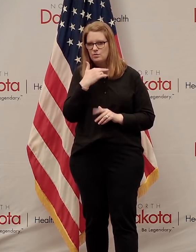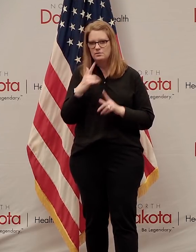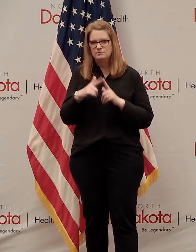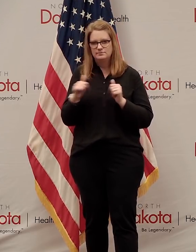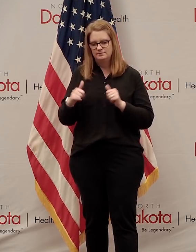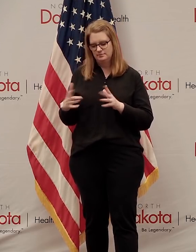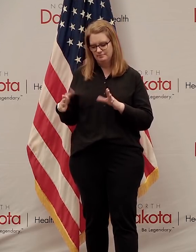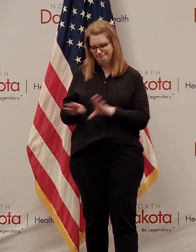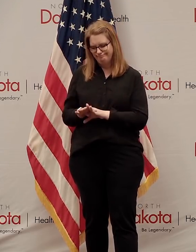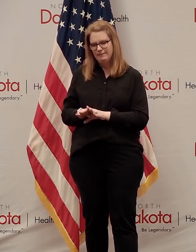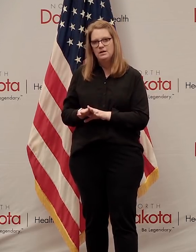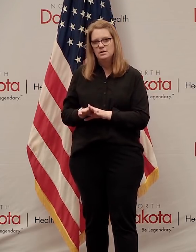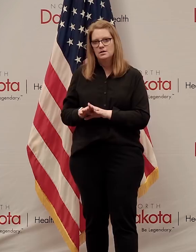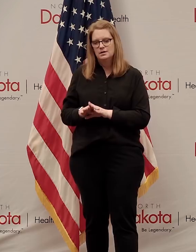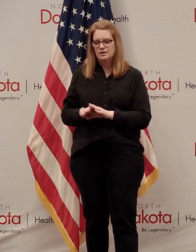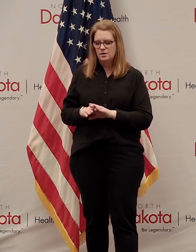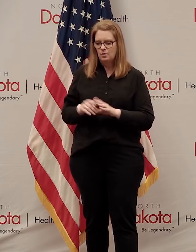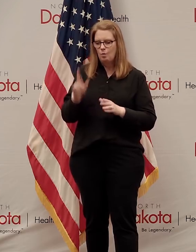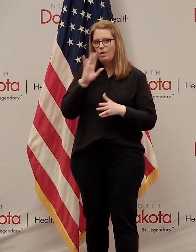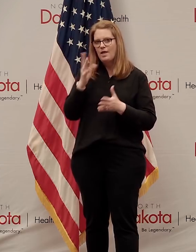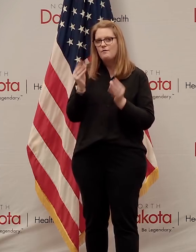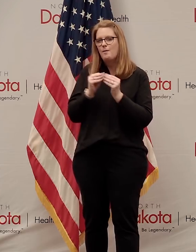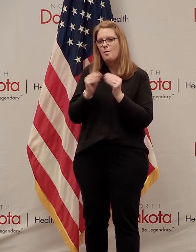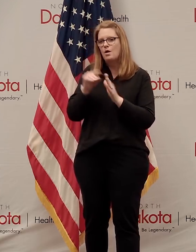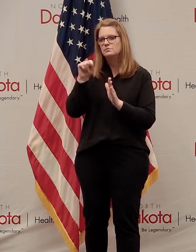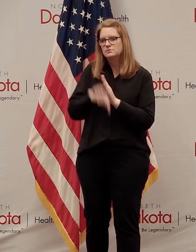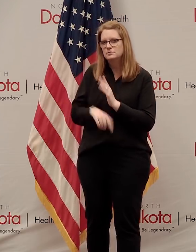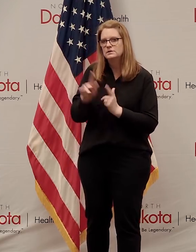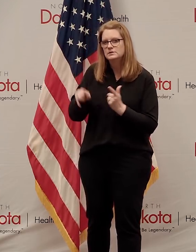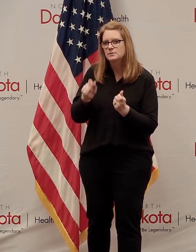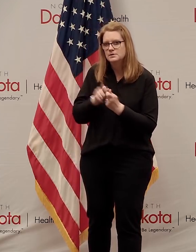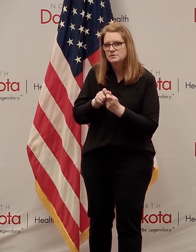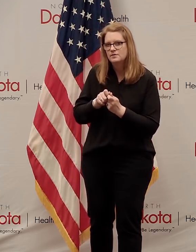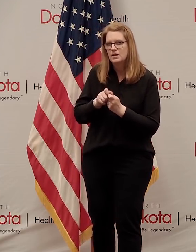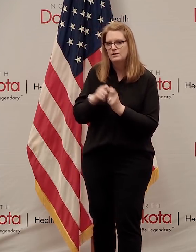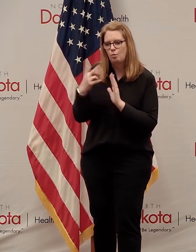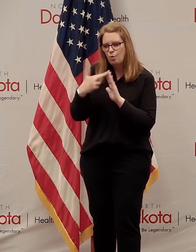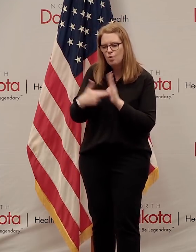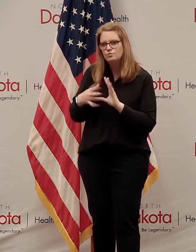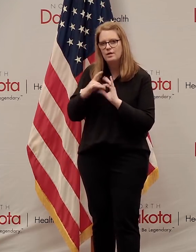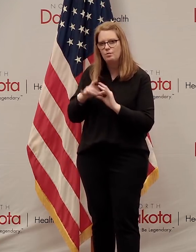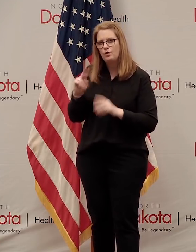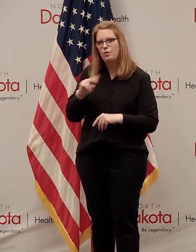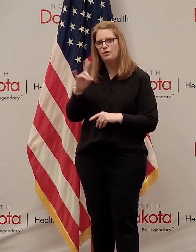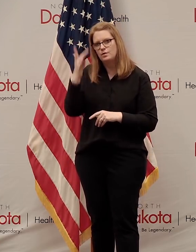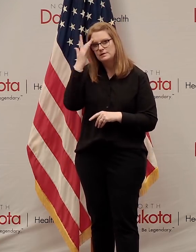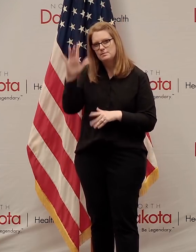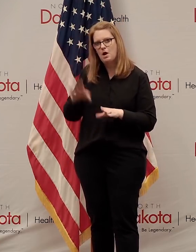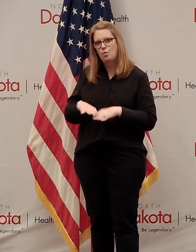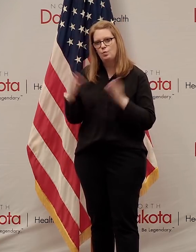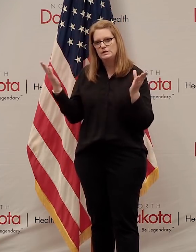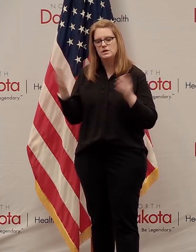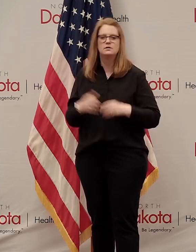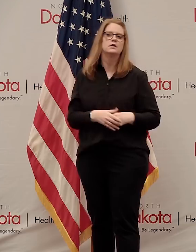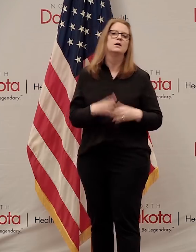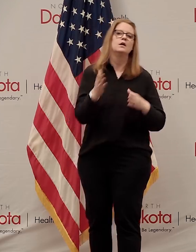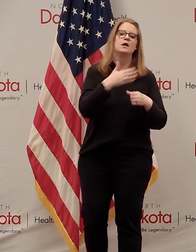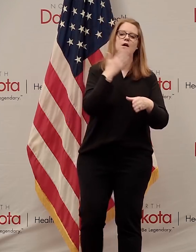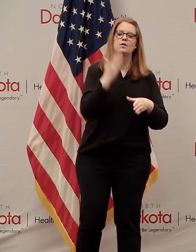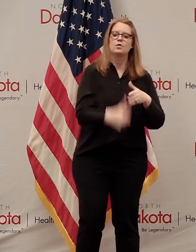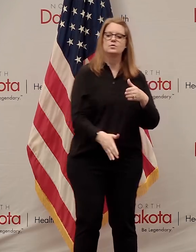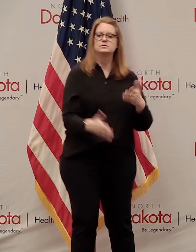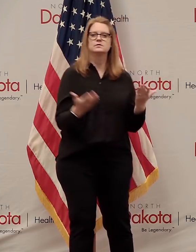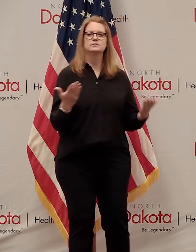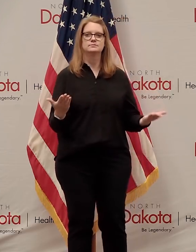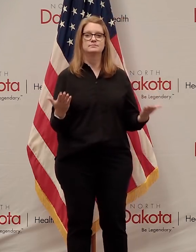tomorrow as part of our briefing tomorrow on the North Dakota smart restart. But with that, again, I want to close by just saying we